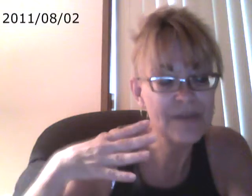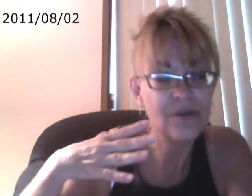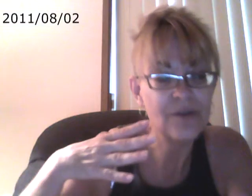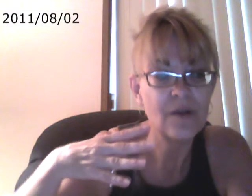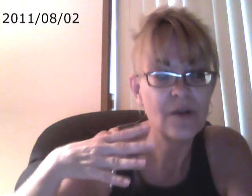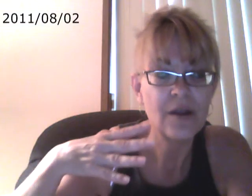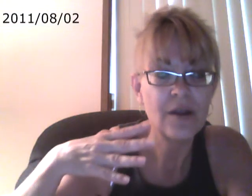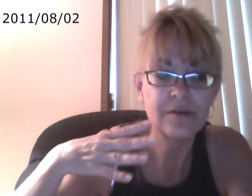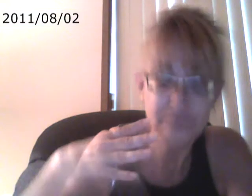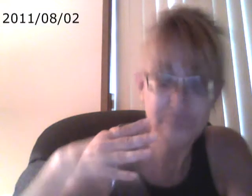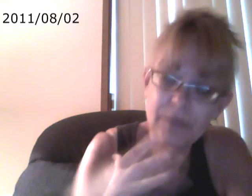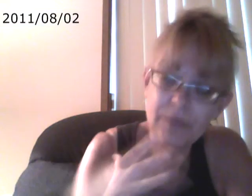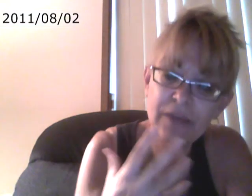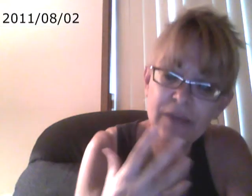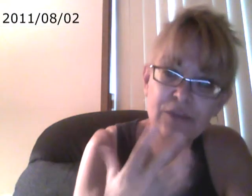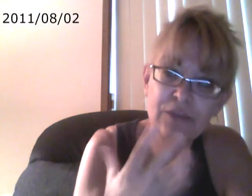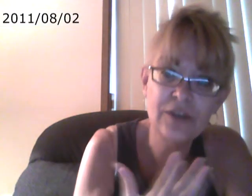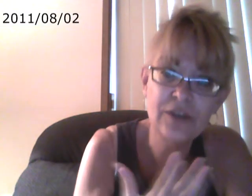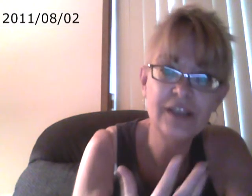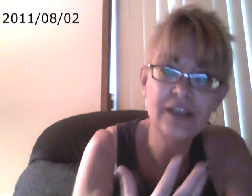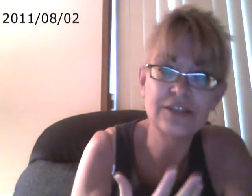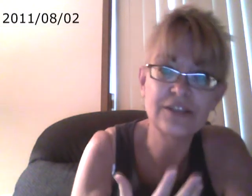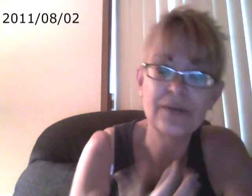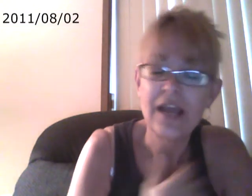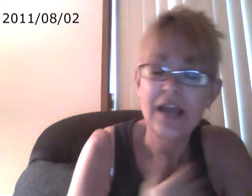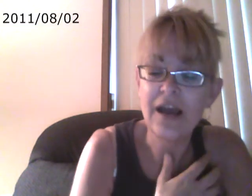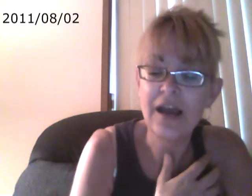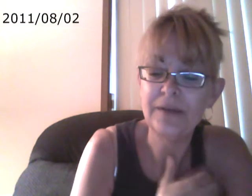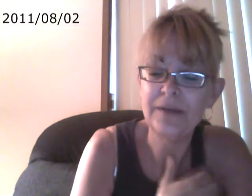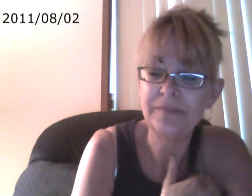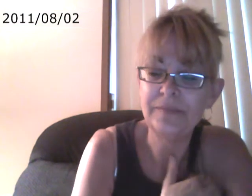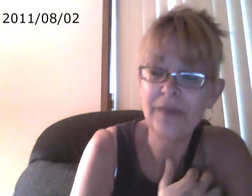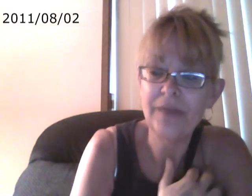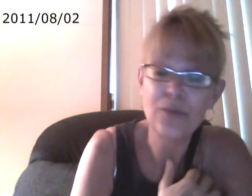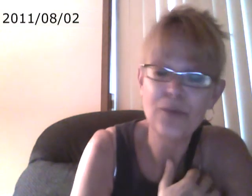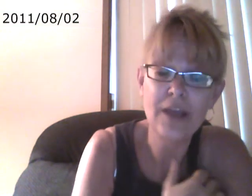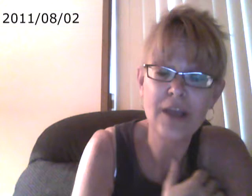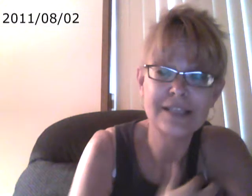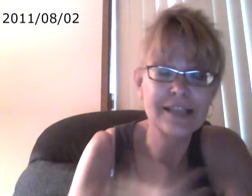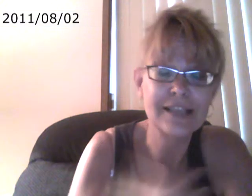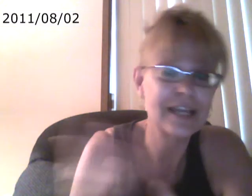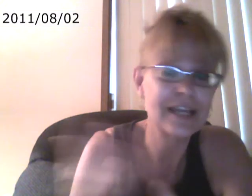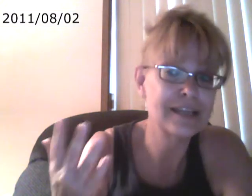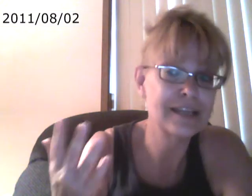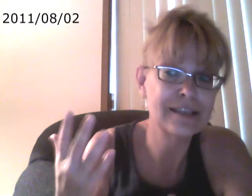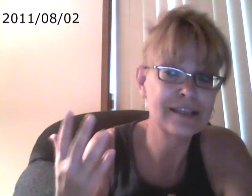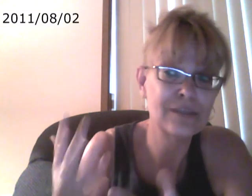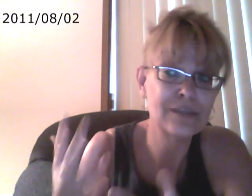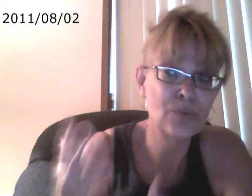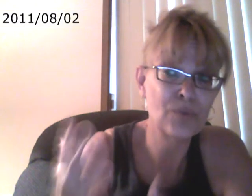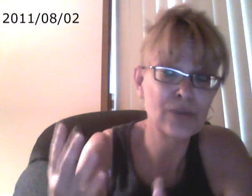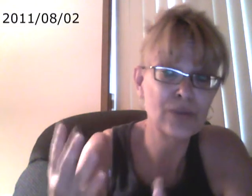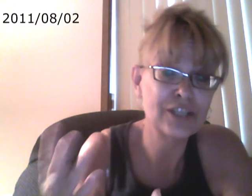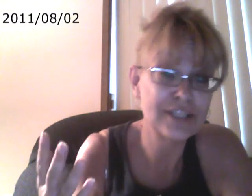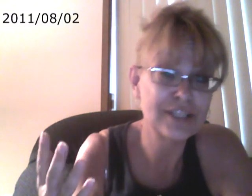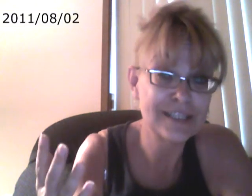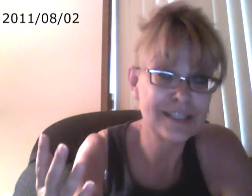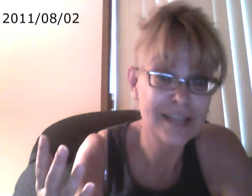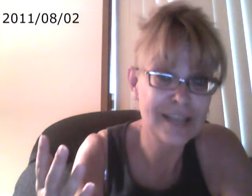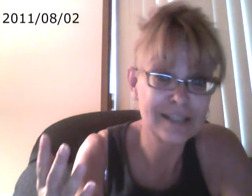the people that you are talking to. And otherwise, it's like borderline genius insanity